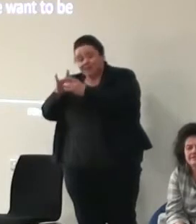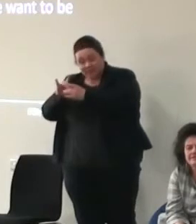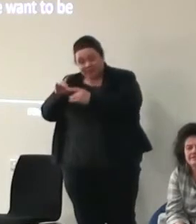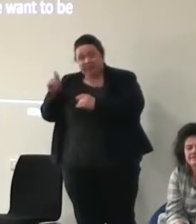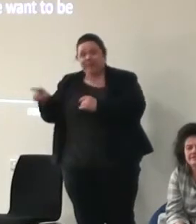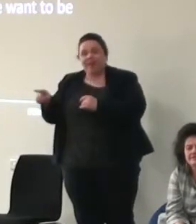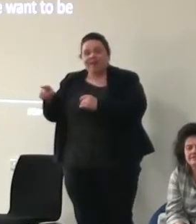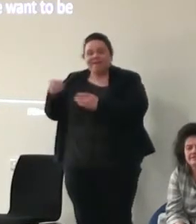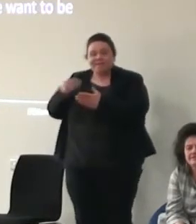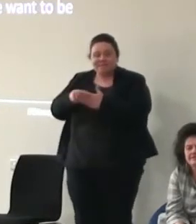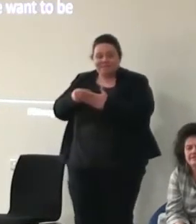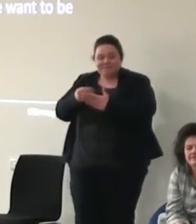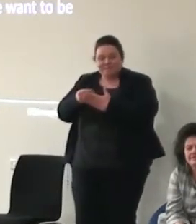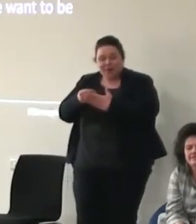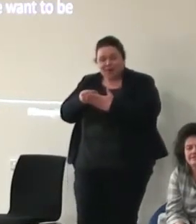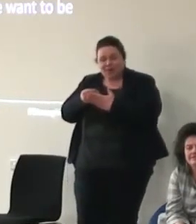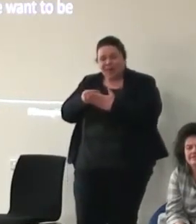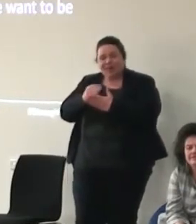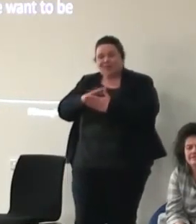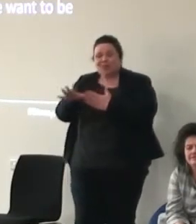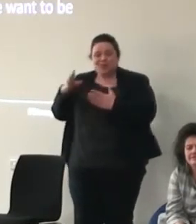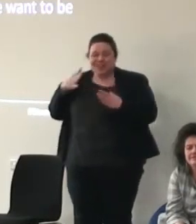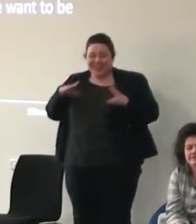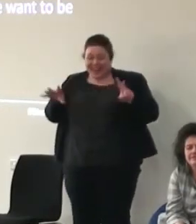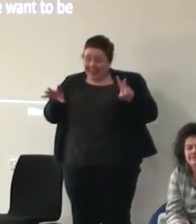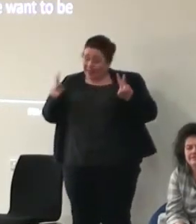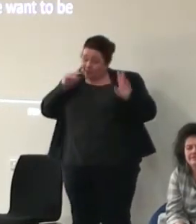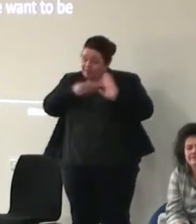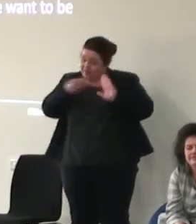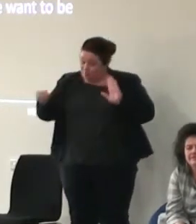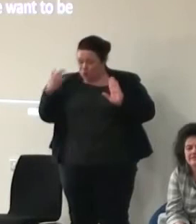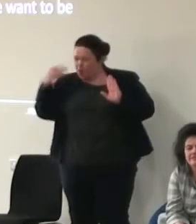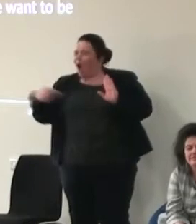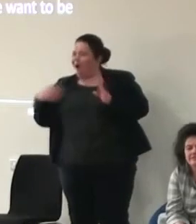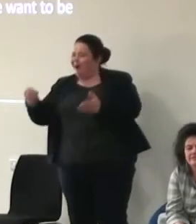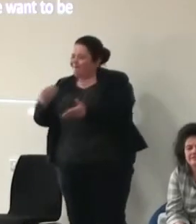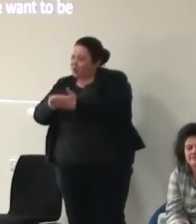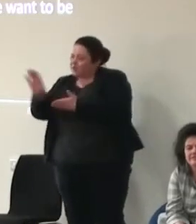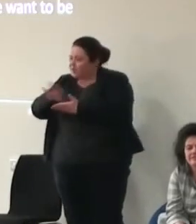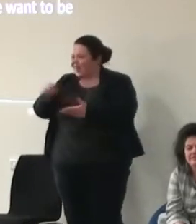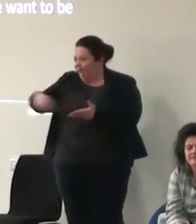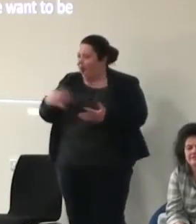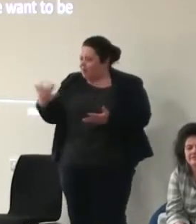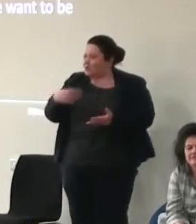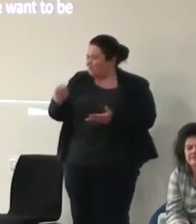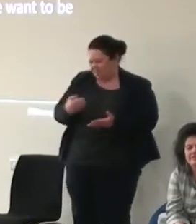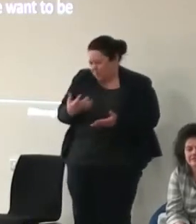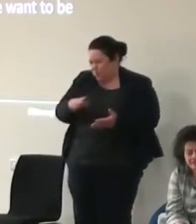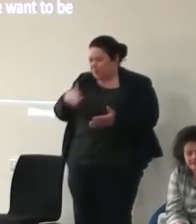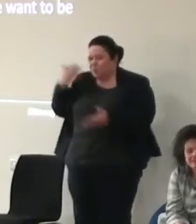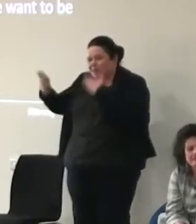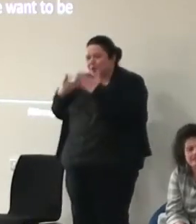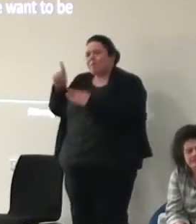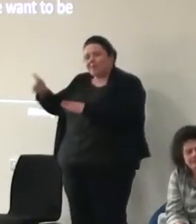that the funding wouldn't necessarily need to be hugely visible to the young people it would be the activity and the program of